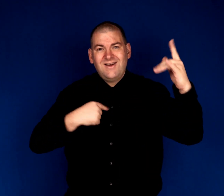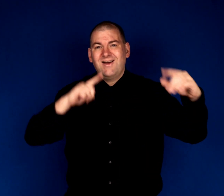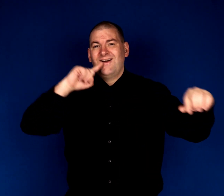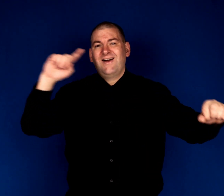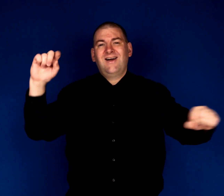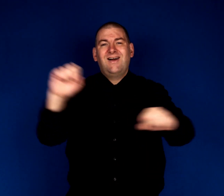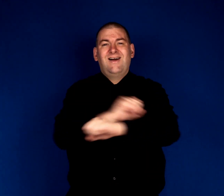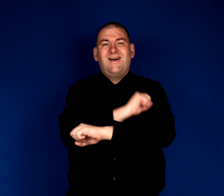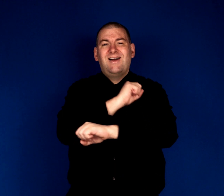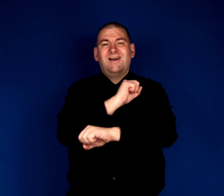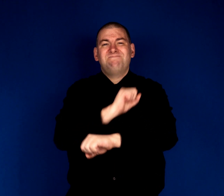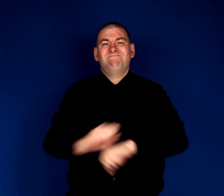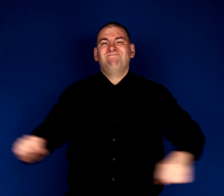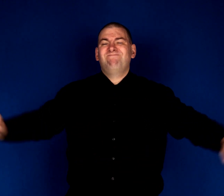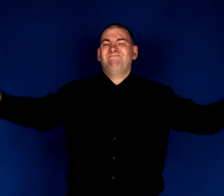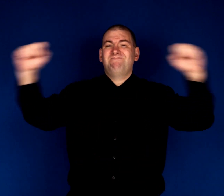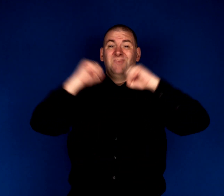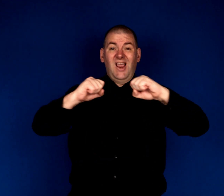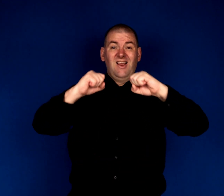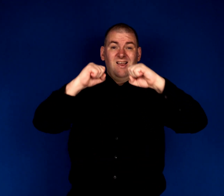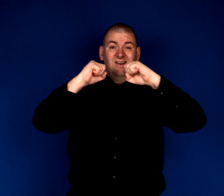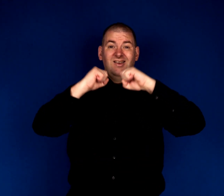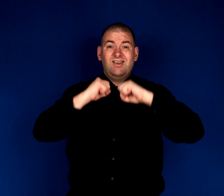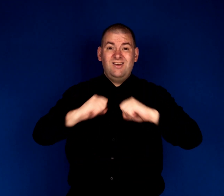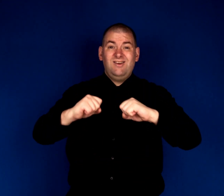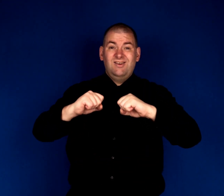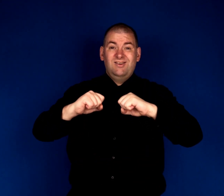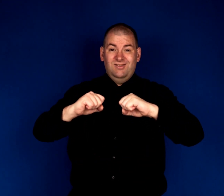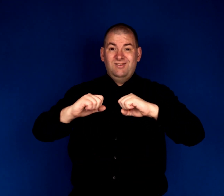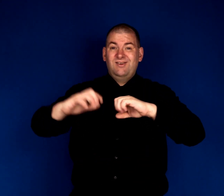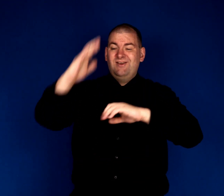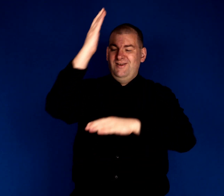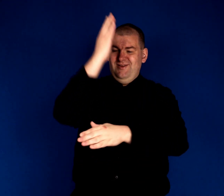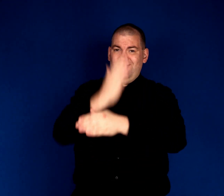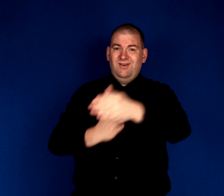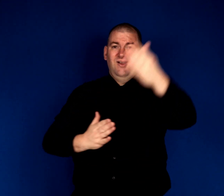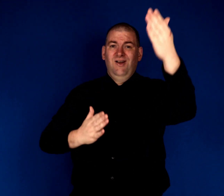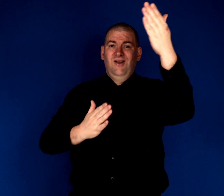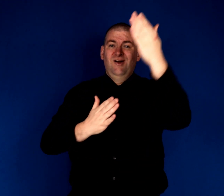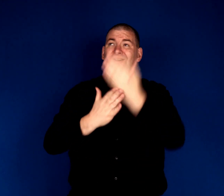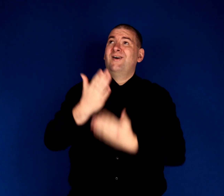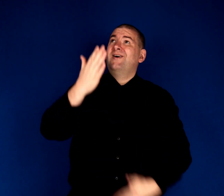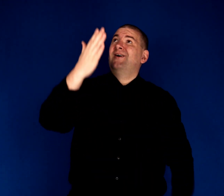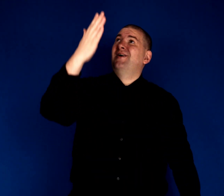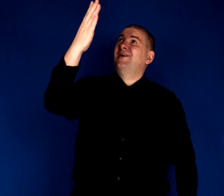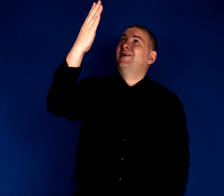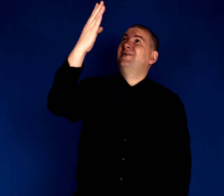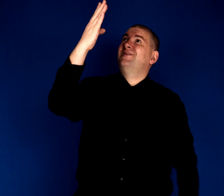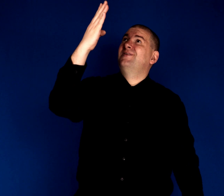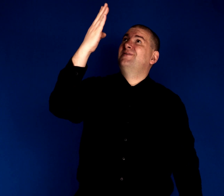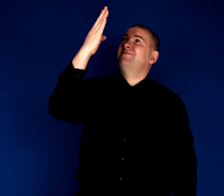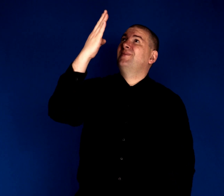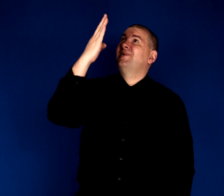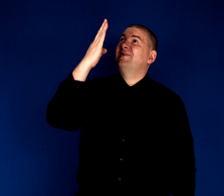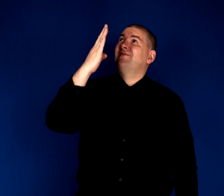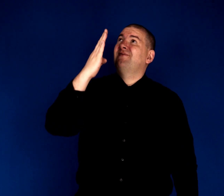For I'm sheltered in the arms of